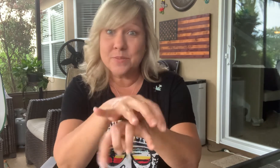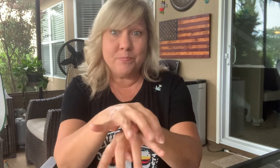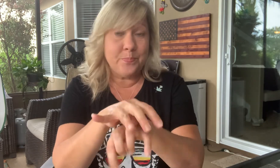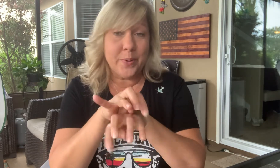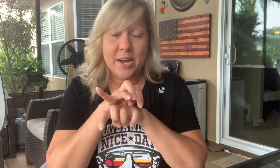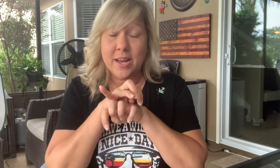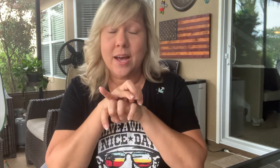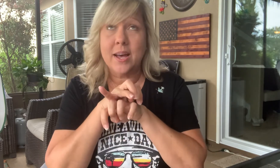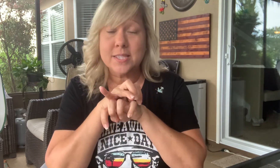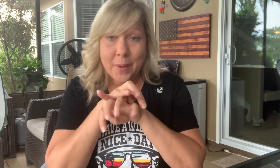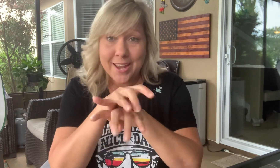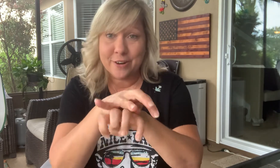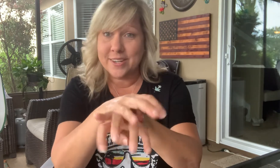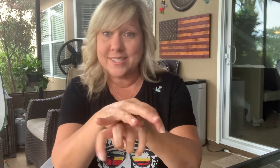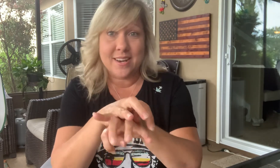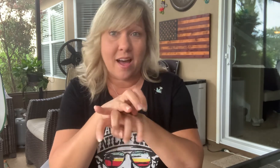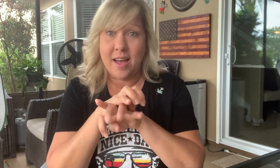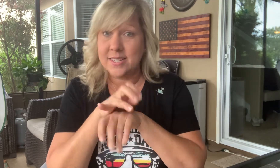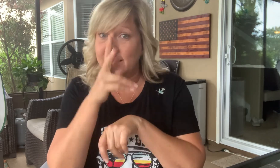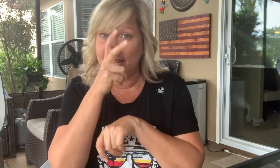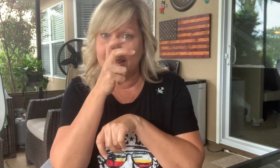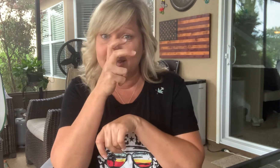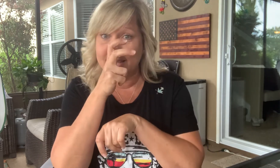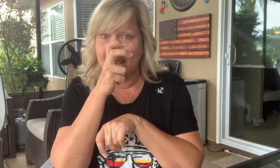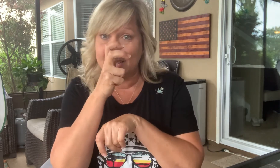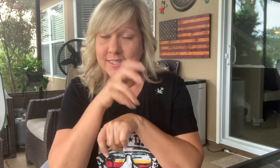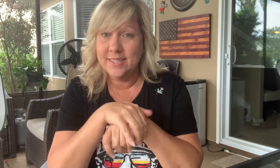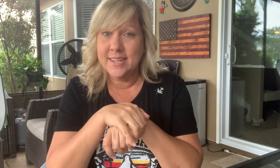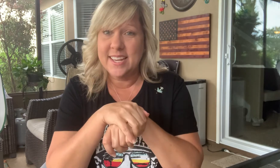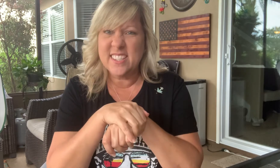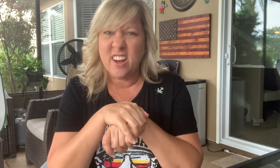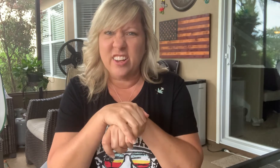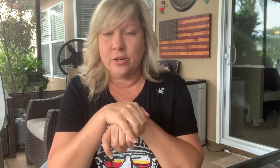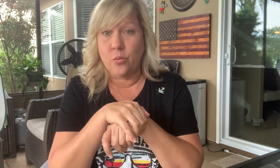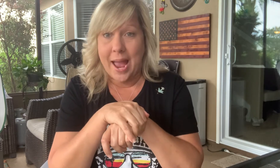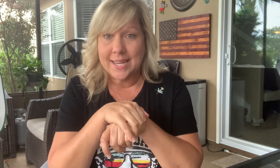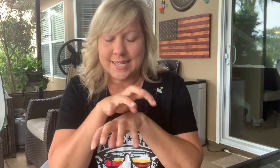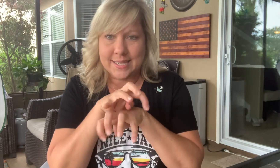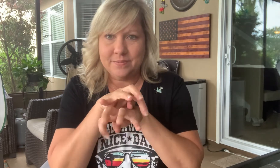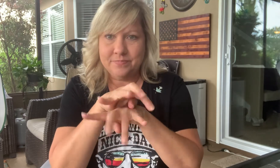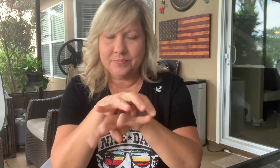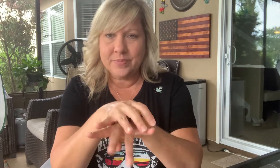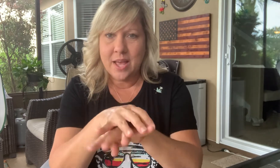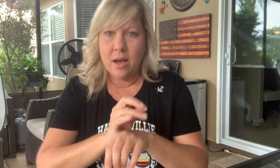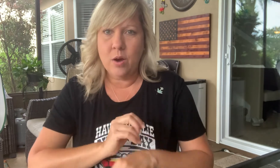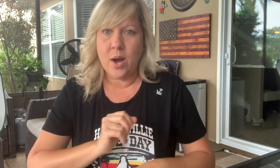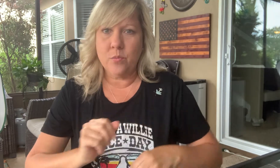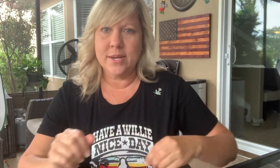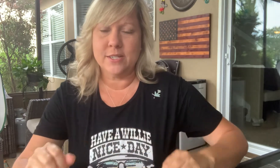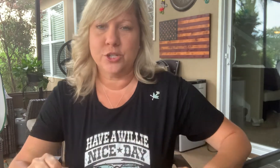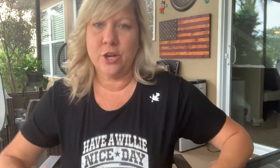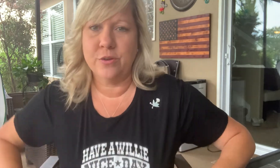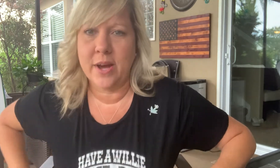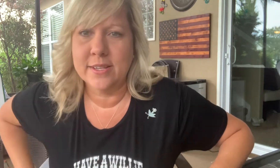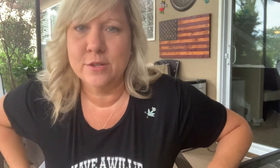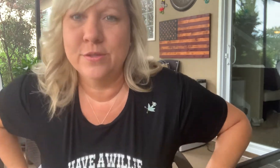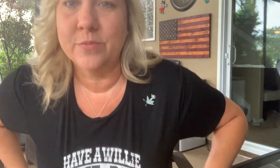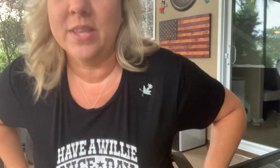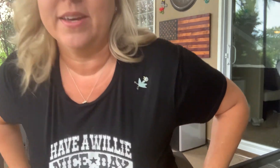spider is not an insect. It is called an arachnid. Oh I wanted to show you guys who's with us